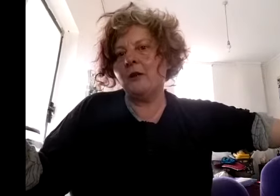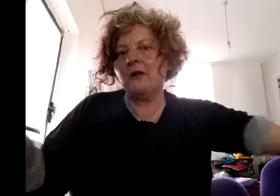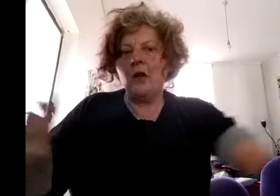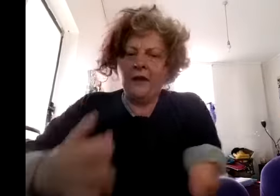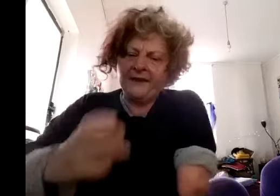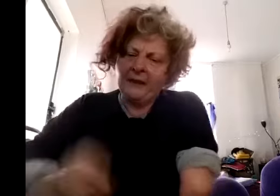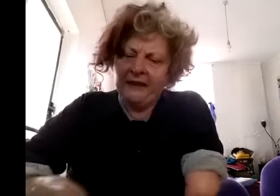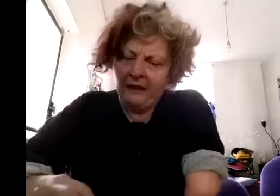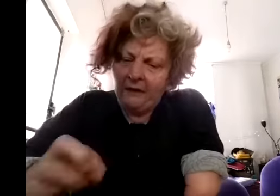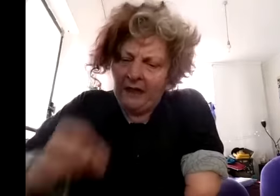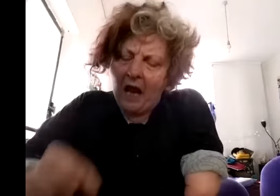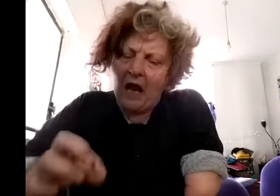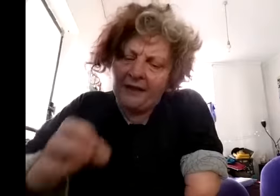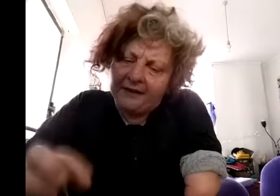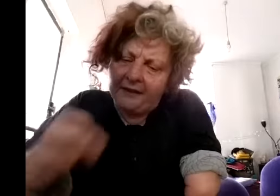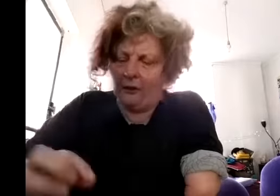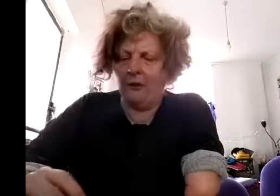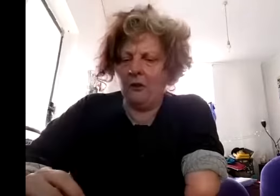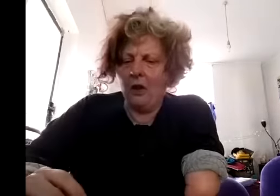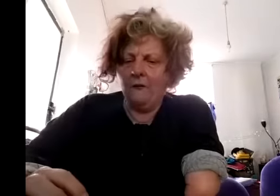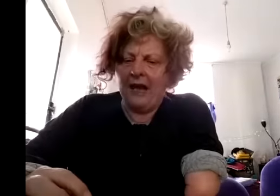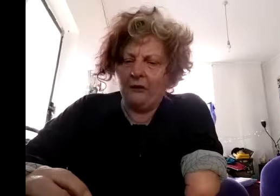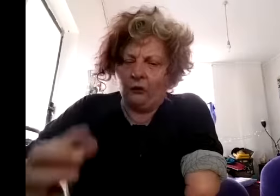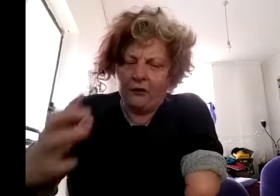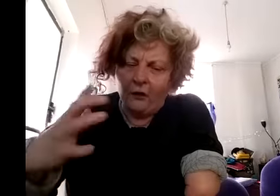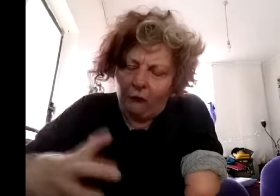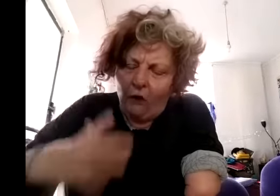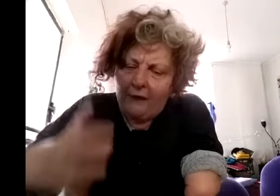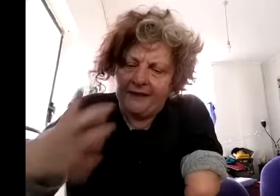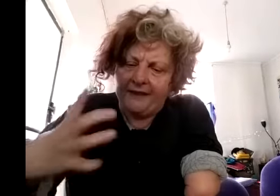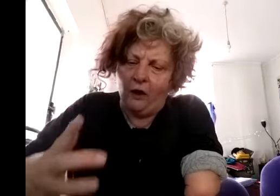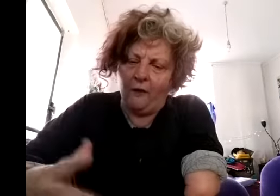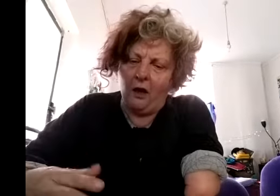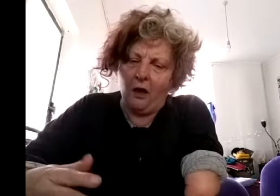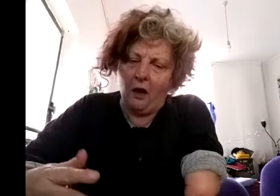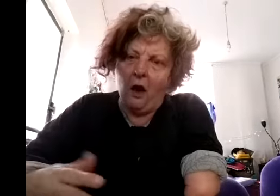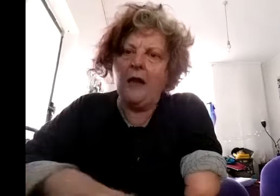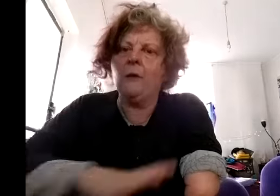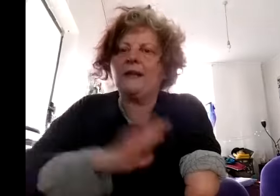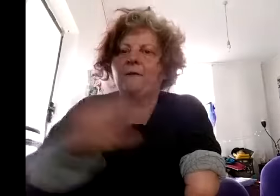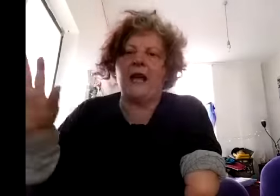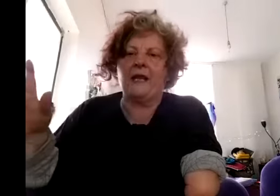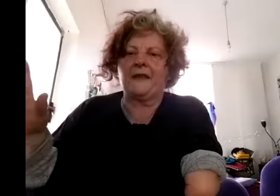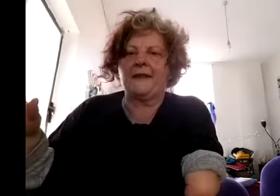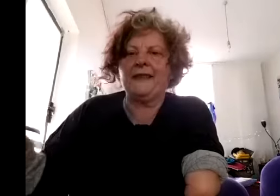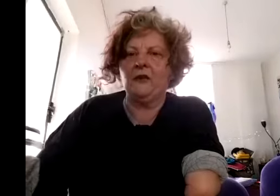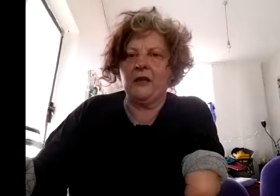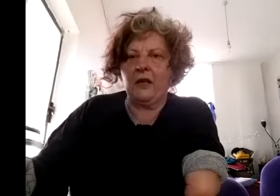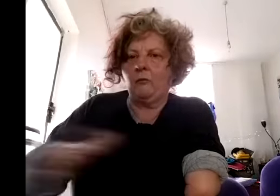there's something in the arts though that sort of drives itself i i always faked theory at